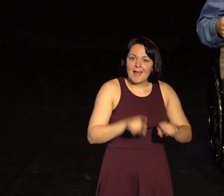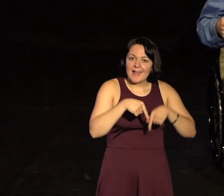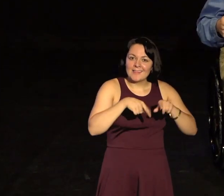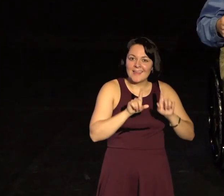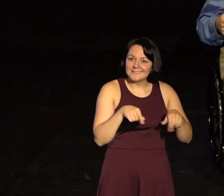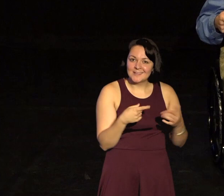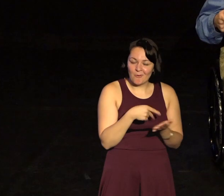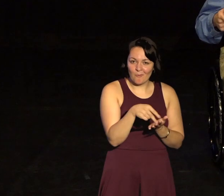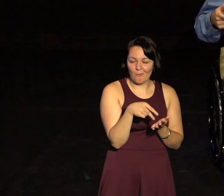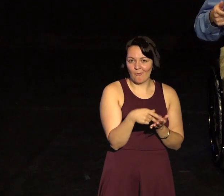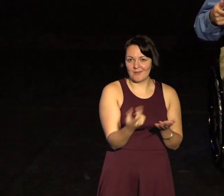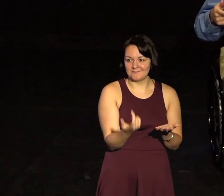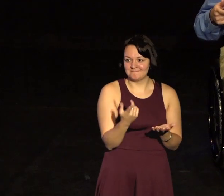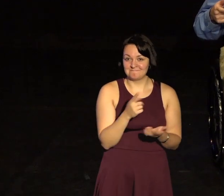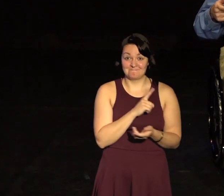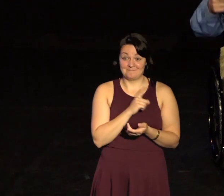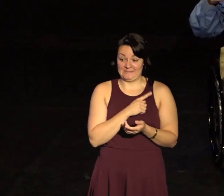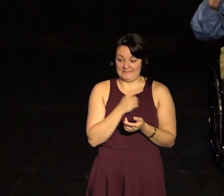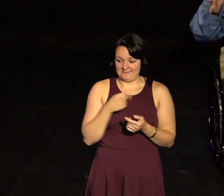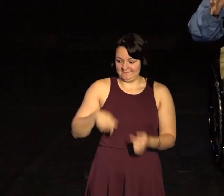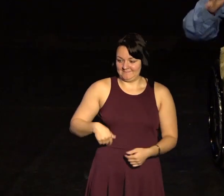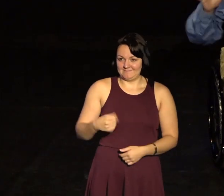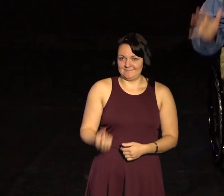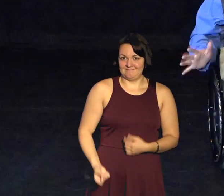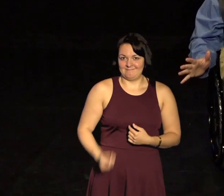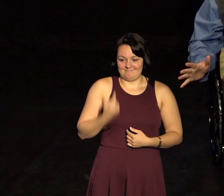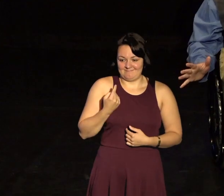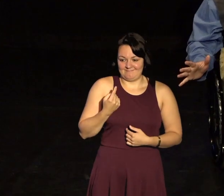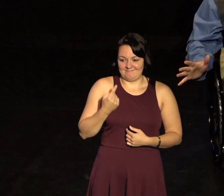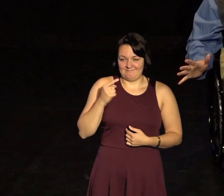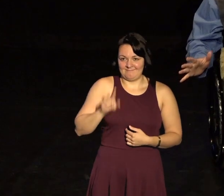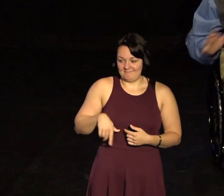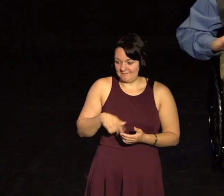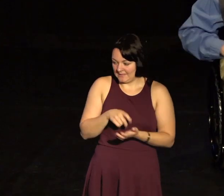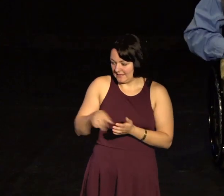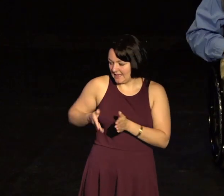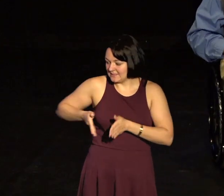through. And I remember hitting the sidewalk.